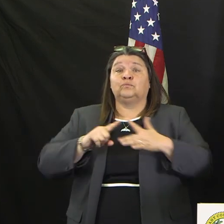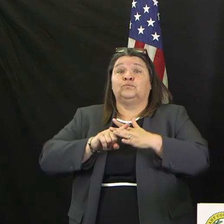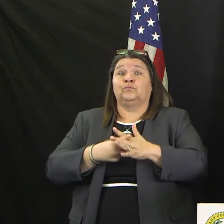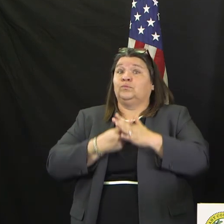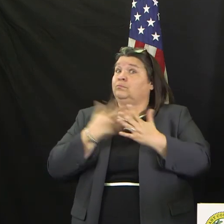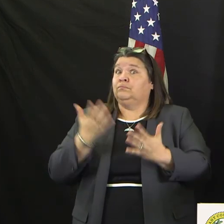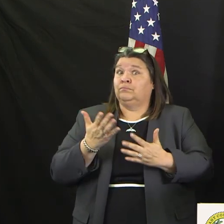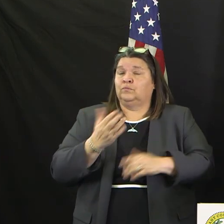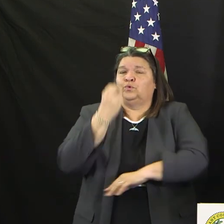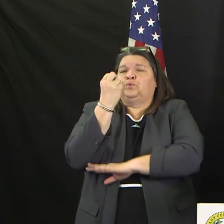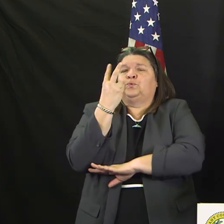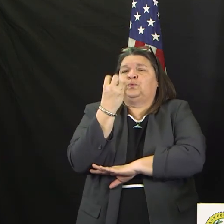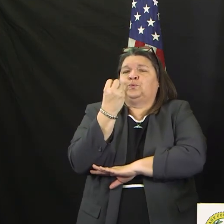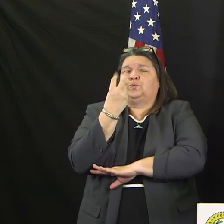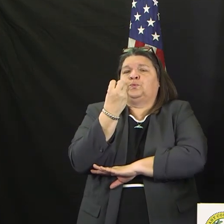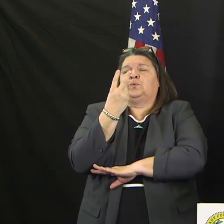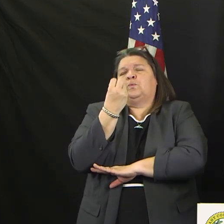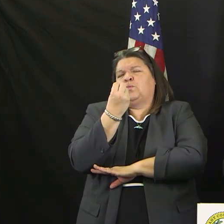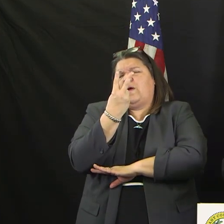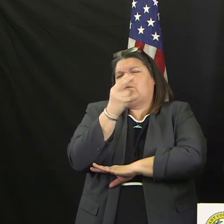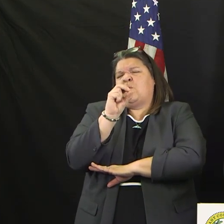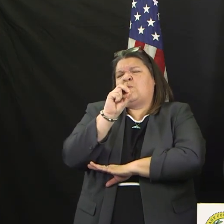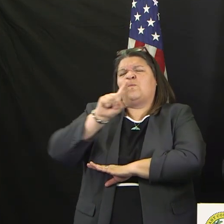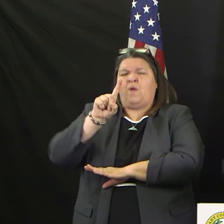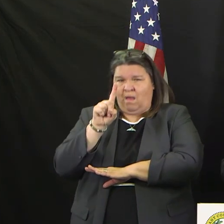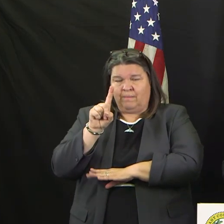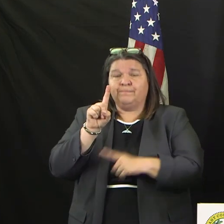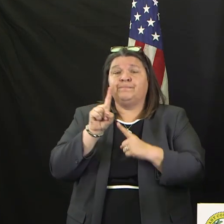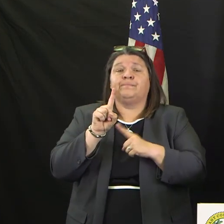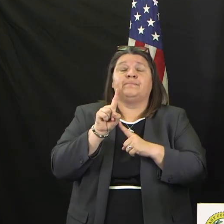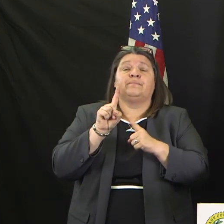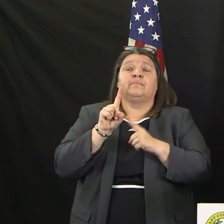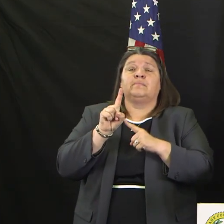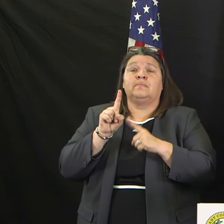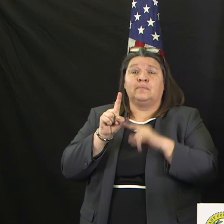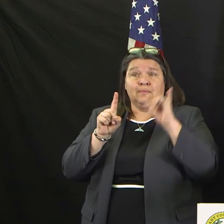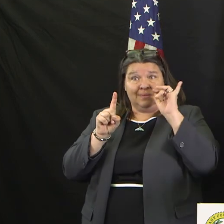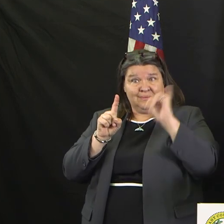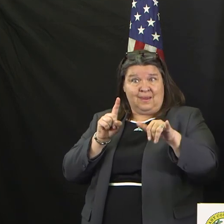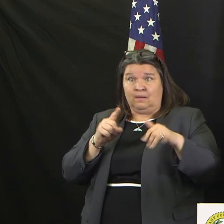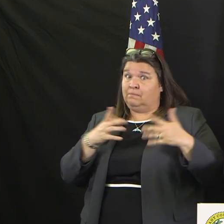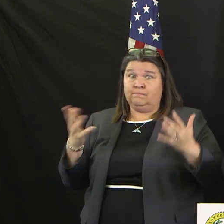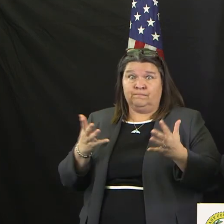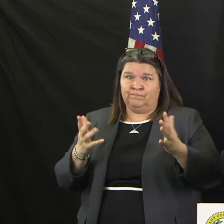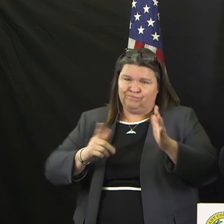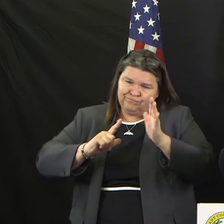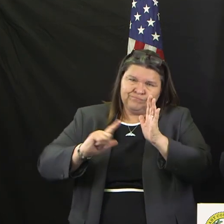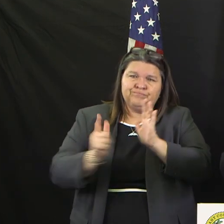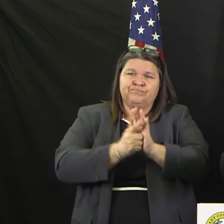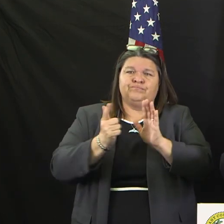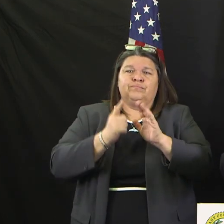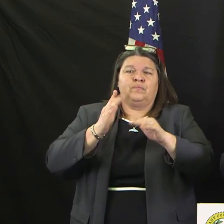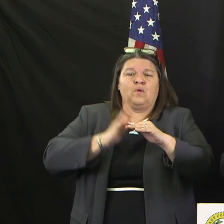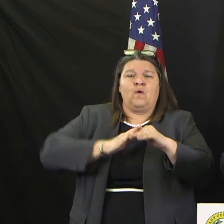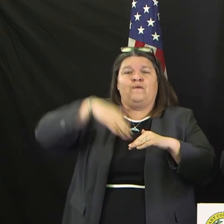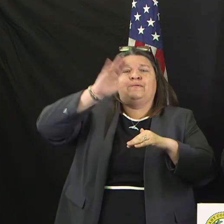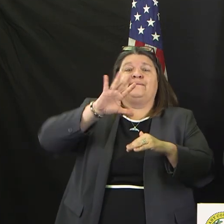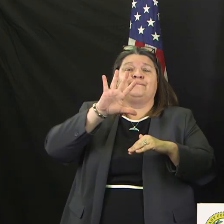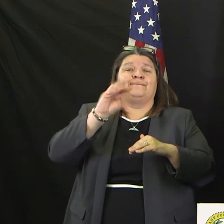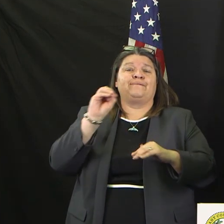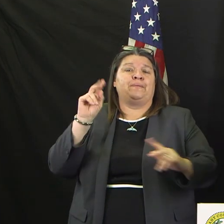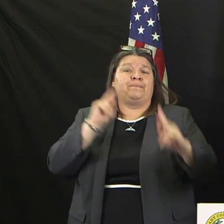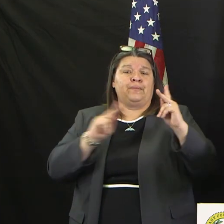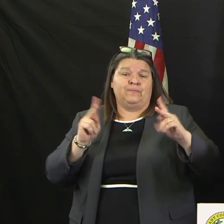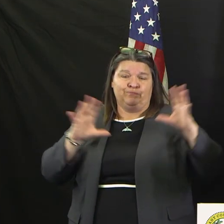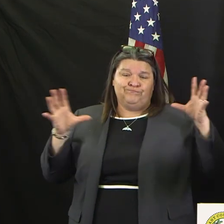midnight tonight. It prohibits the gathering of more than 50 people. So we started at 2.50. We